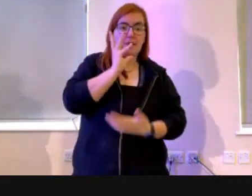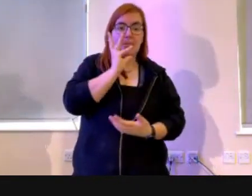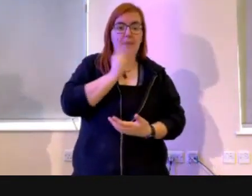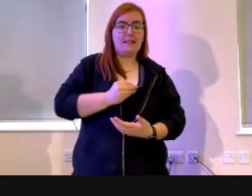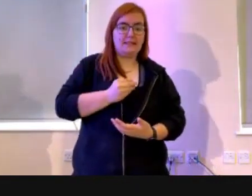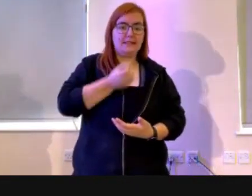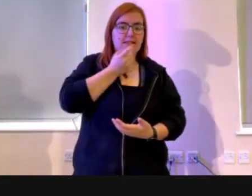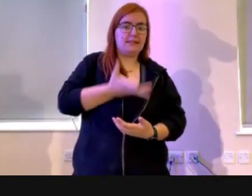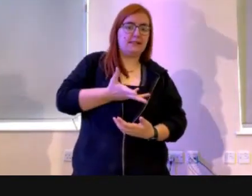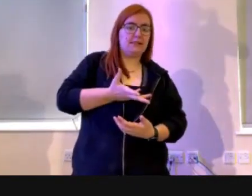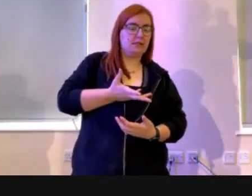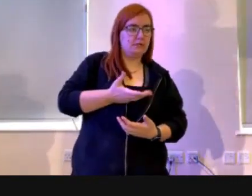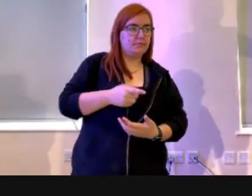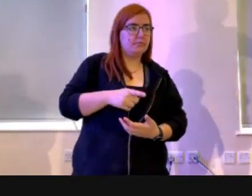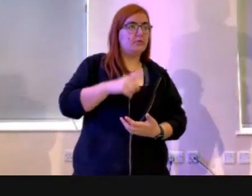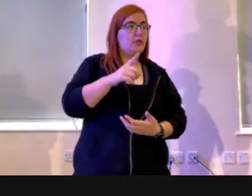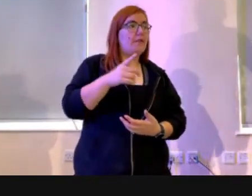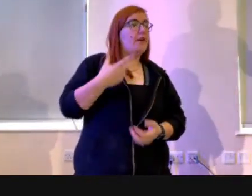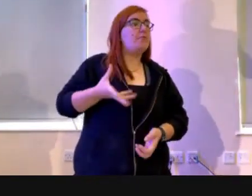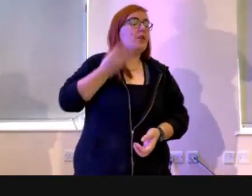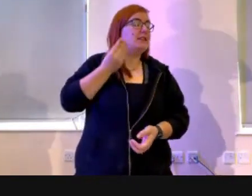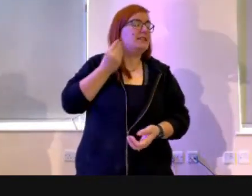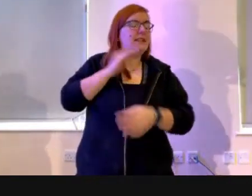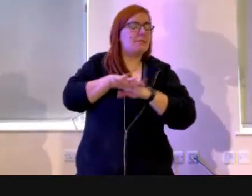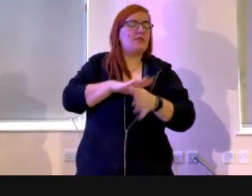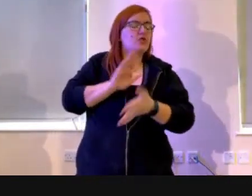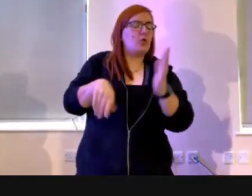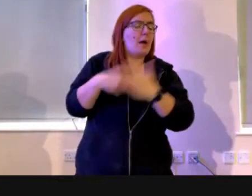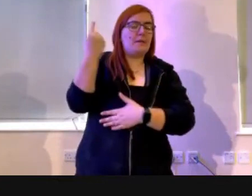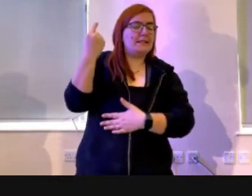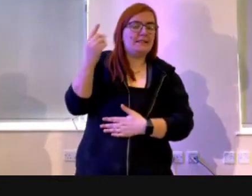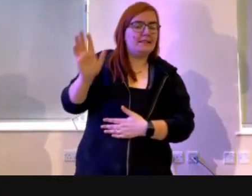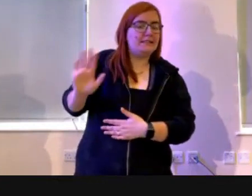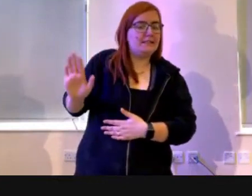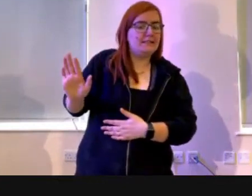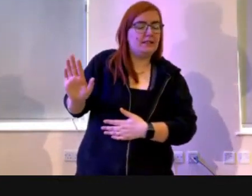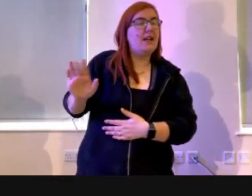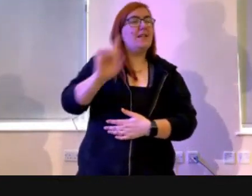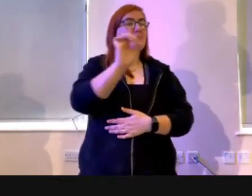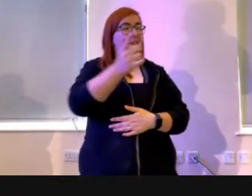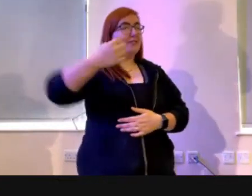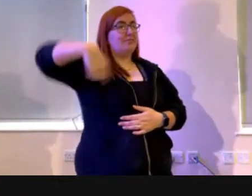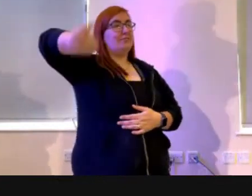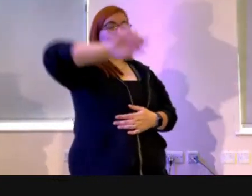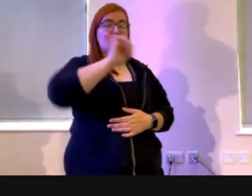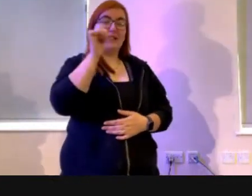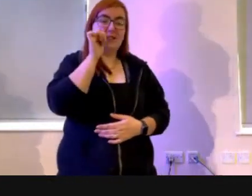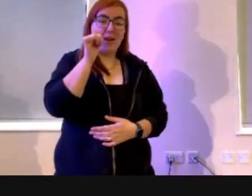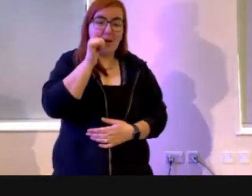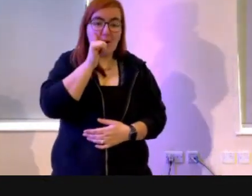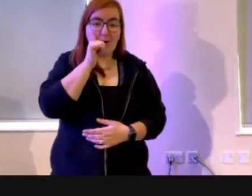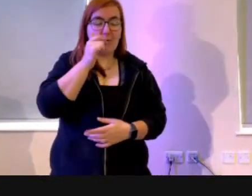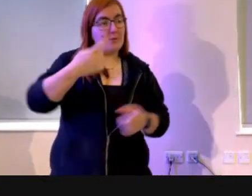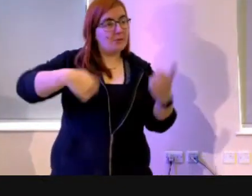listen to it, then it's not happening. But I think we all know and we are aware that things are not